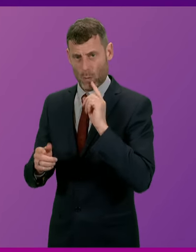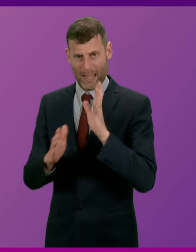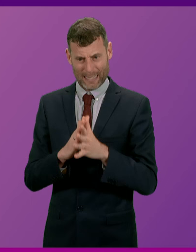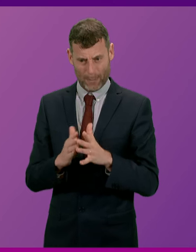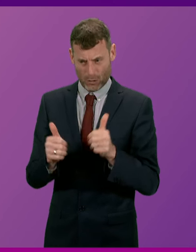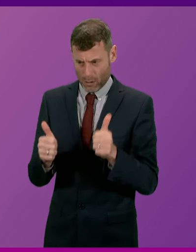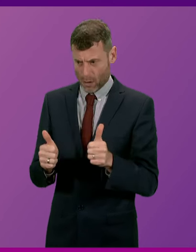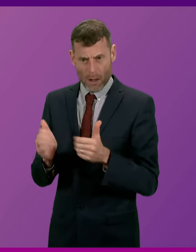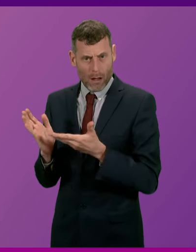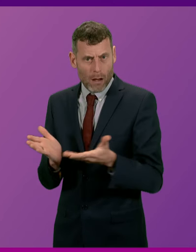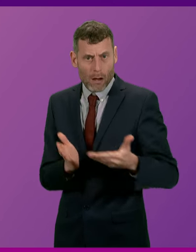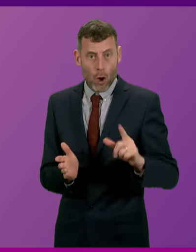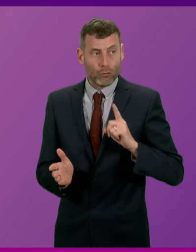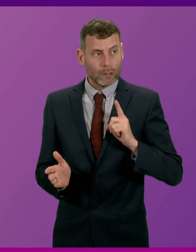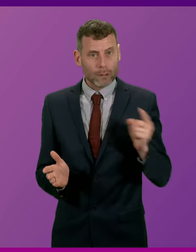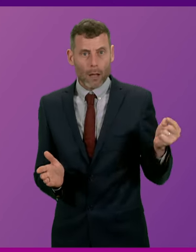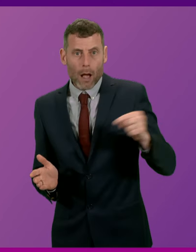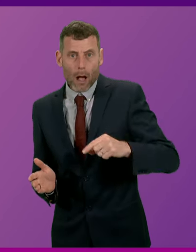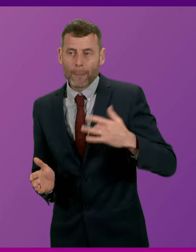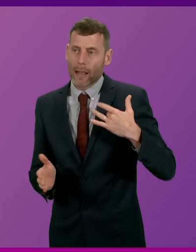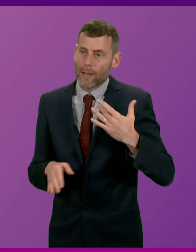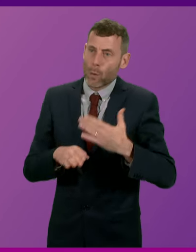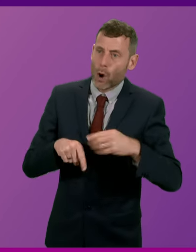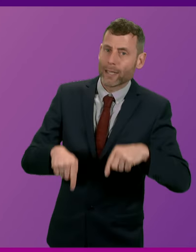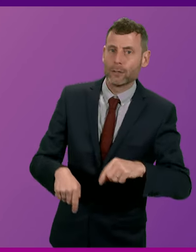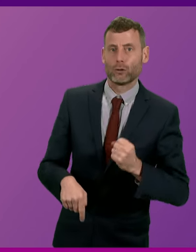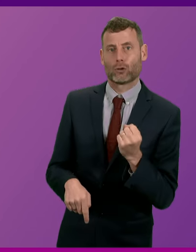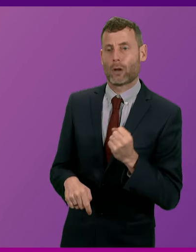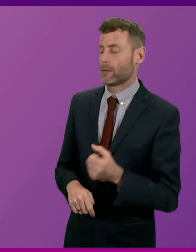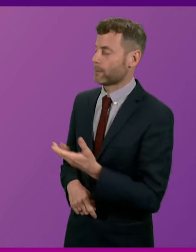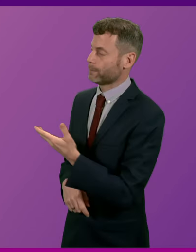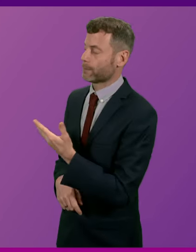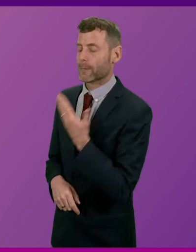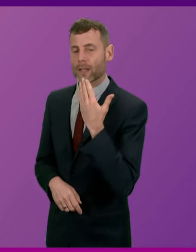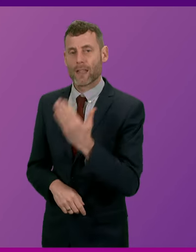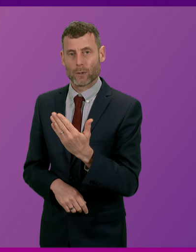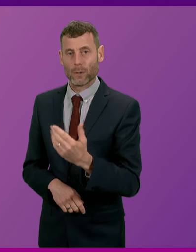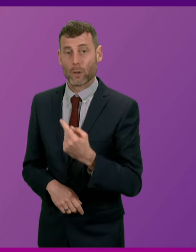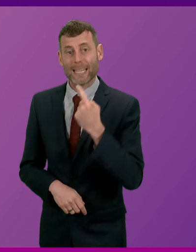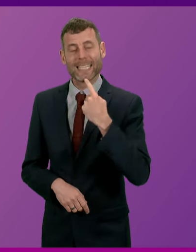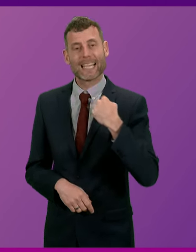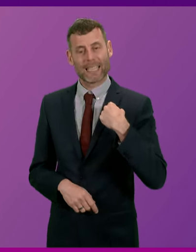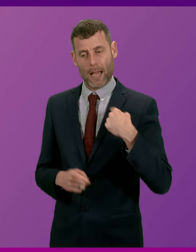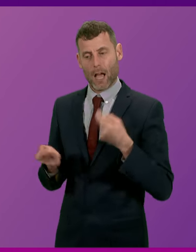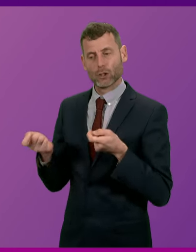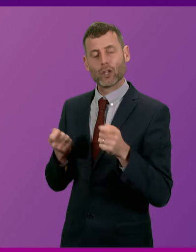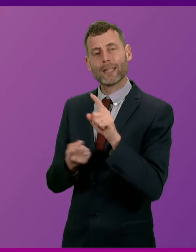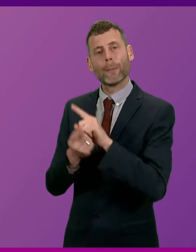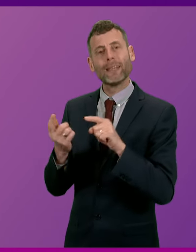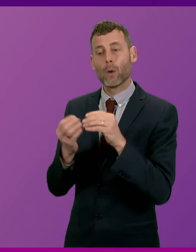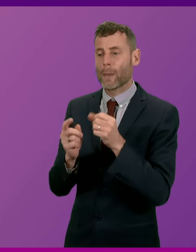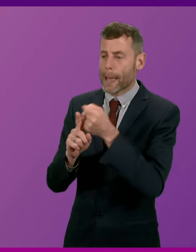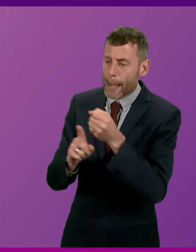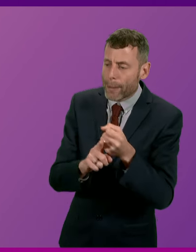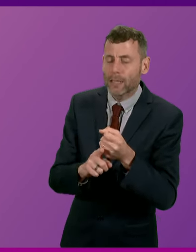Thank you, President Officer. Yesterday I chaired a meeting with a campaigners and businesses representative